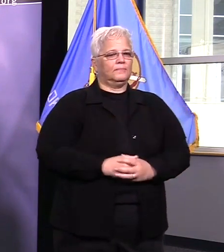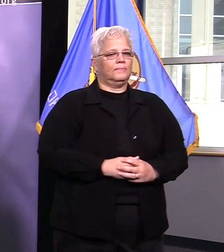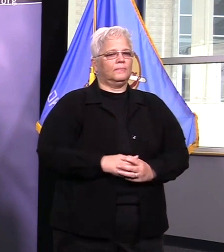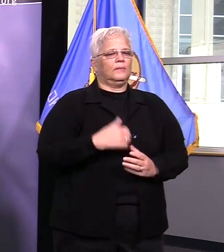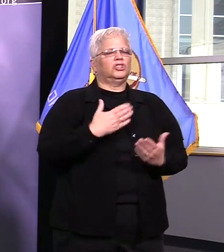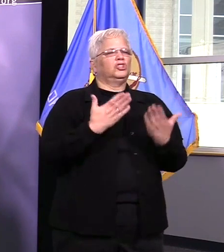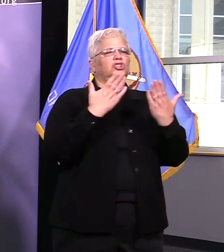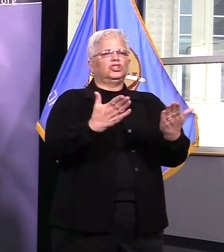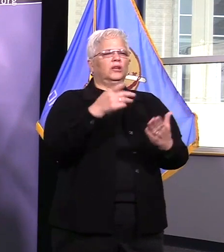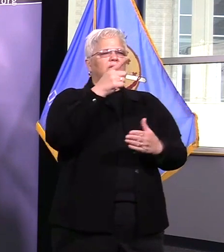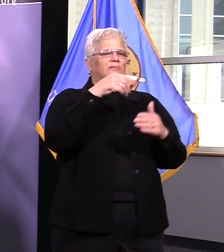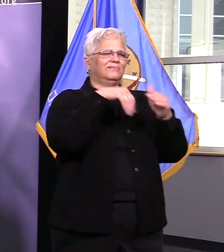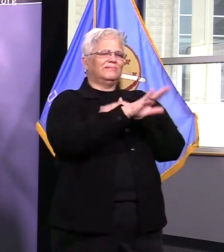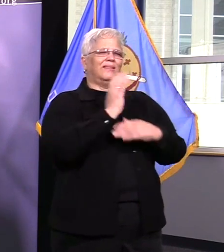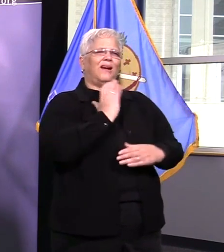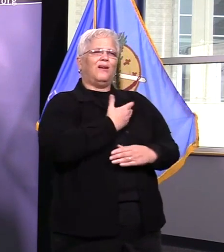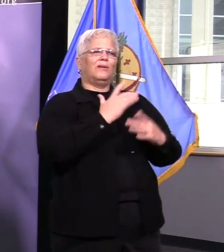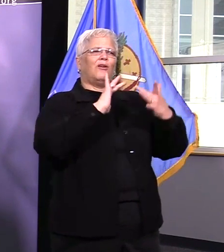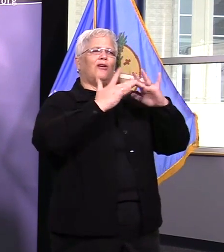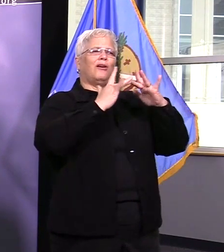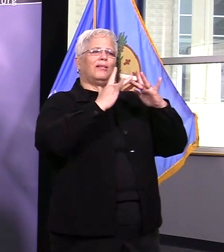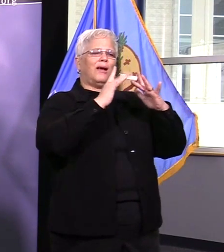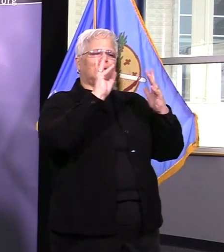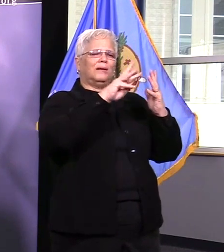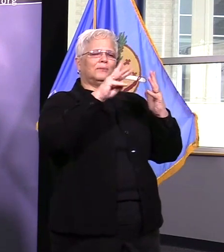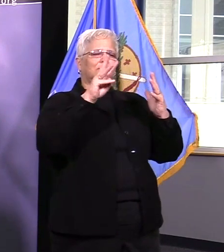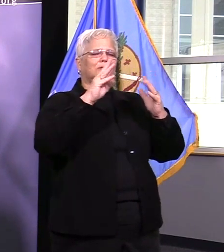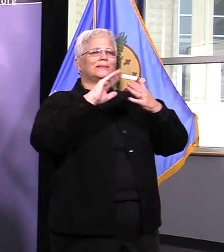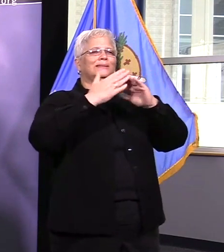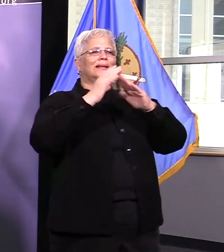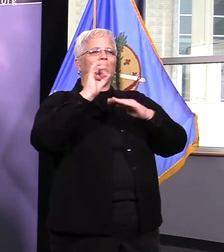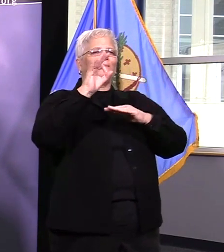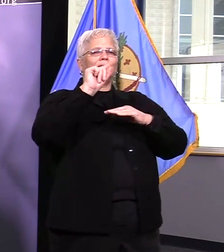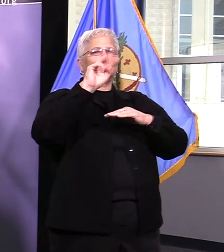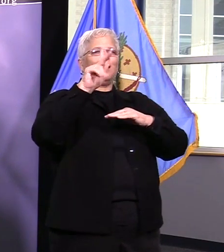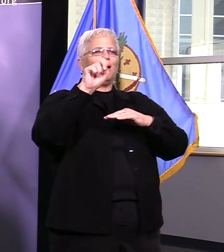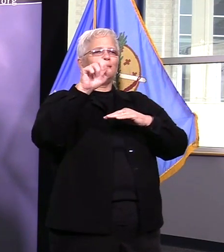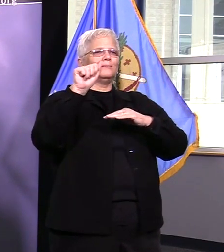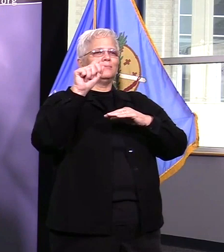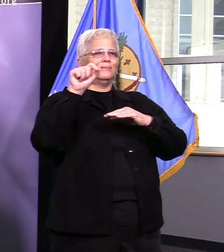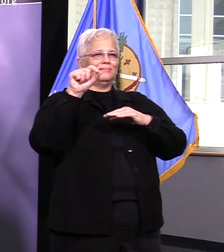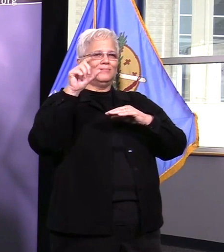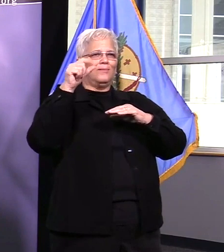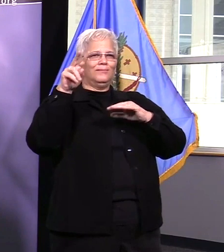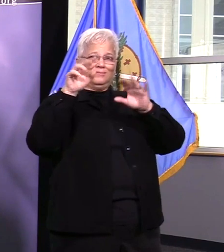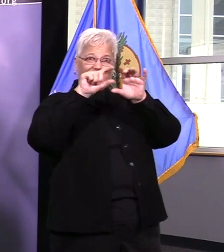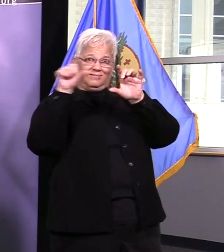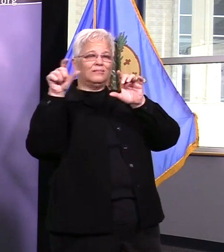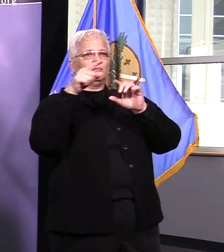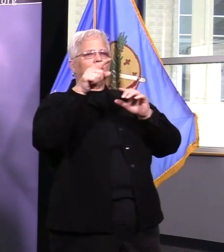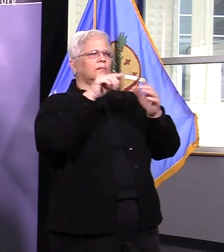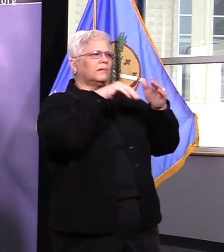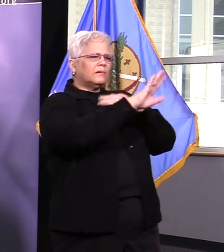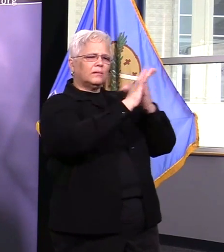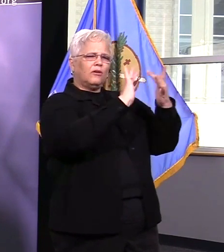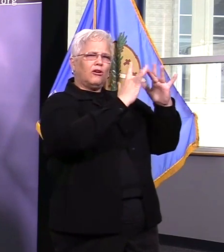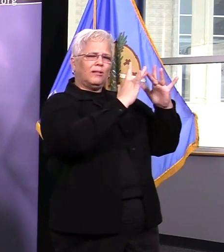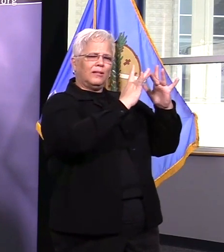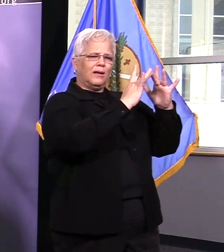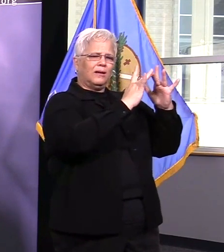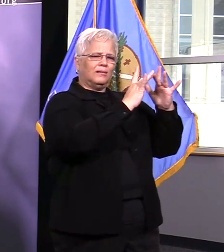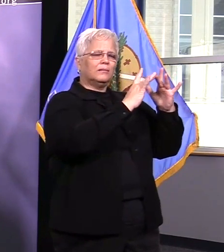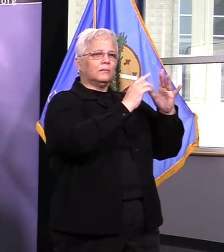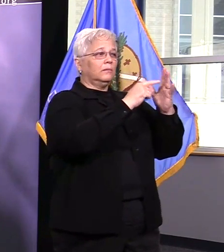top you'll see a box that pops up that says COVID-19 you click on that and it takes you to the the real focal point for